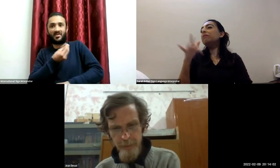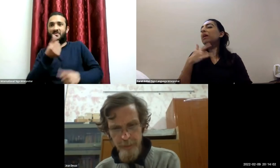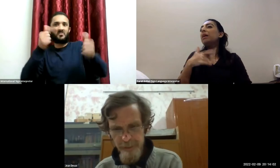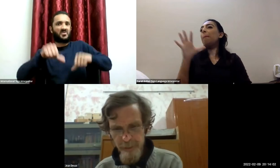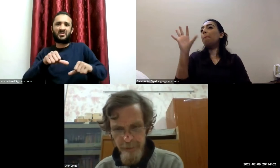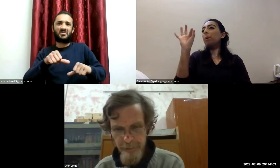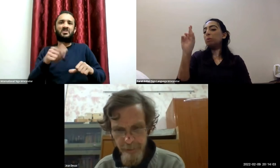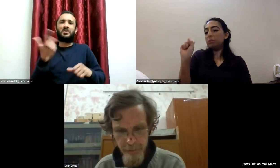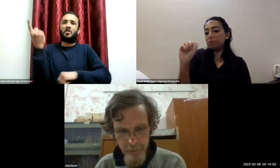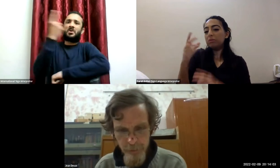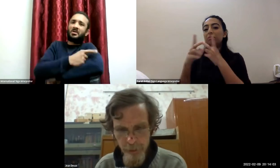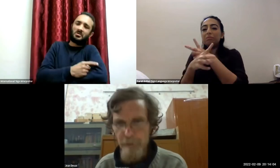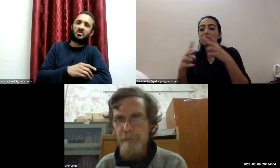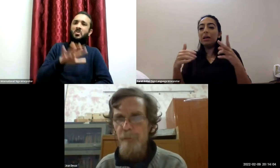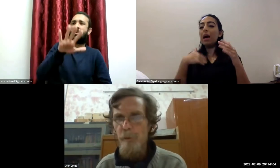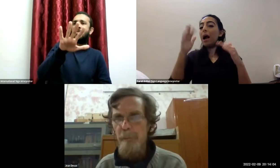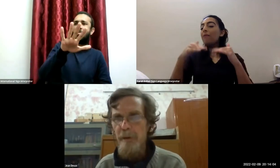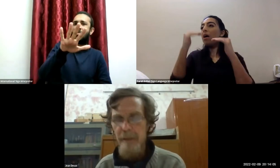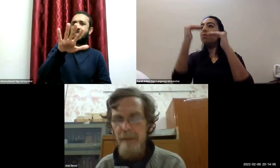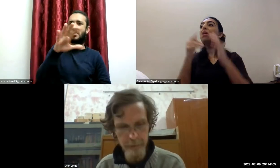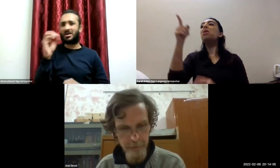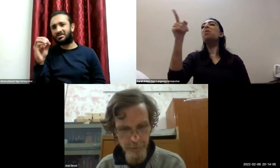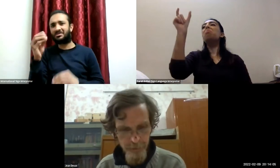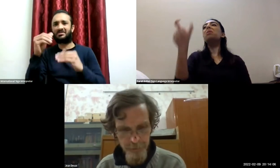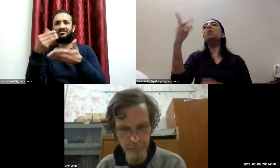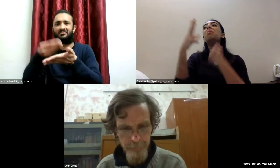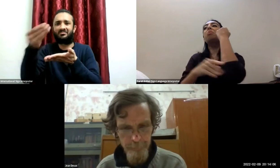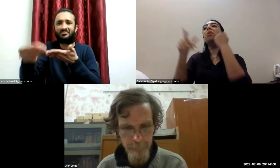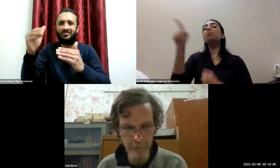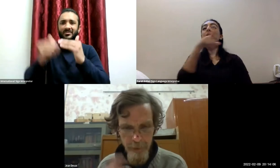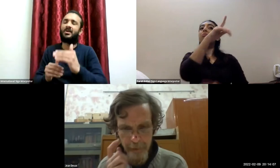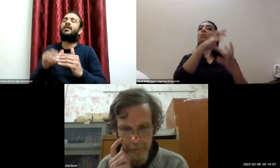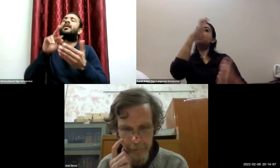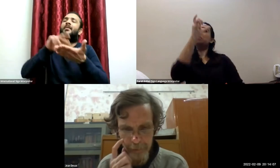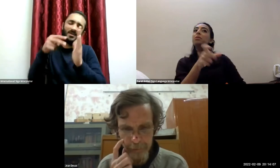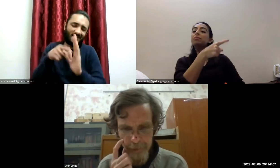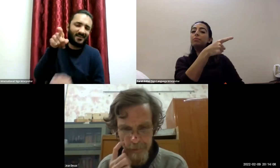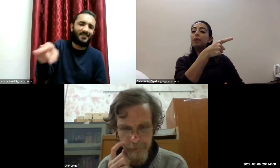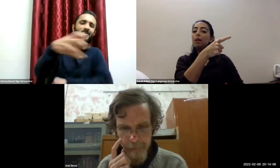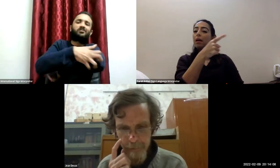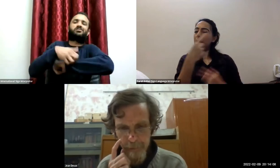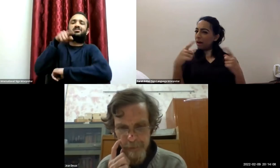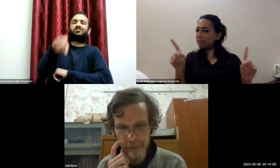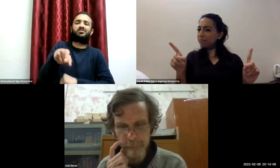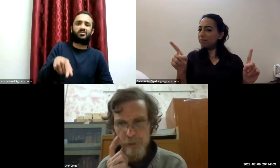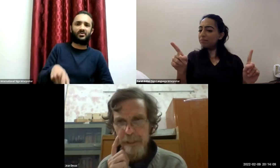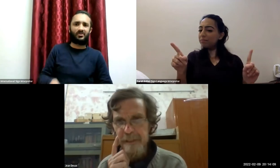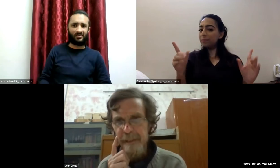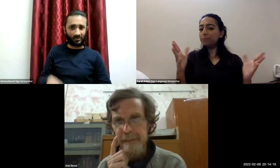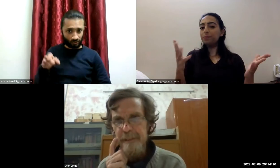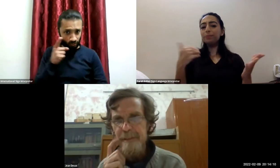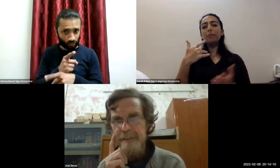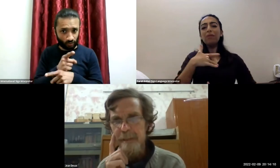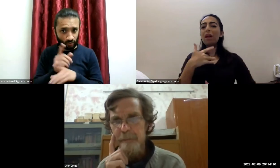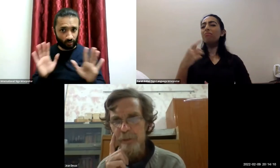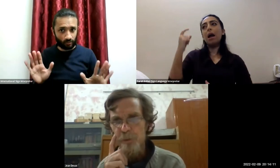property line to estimate the number of poor people in each country now this seems to make